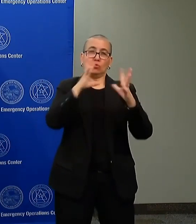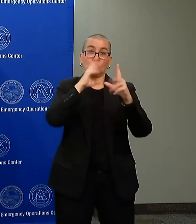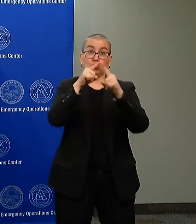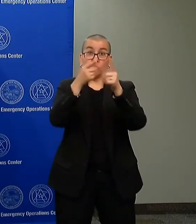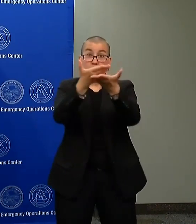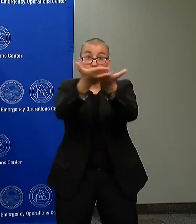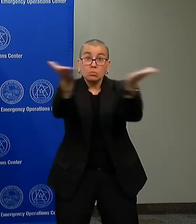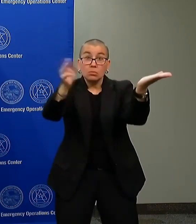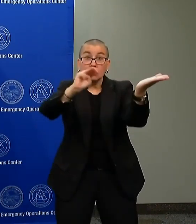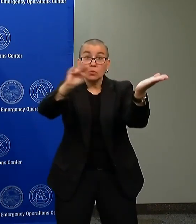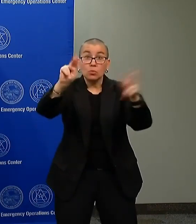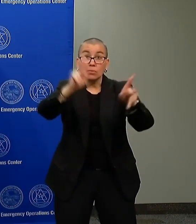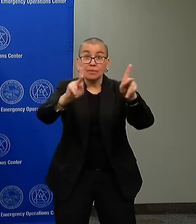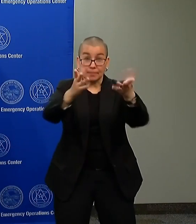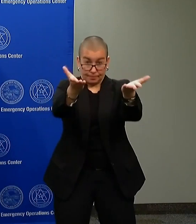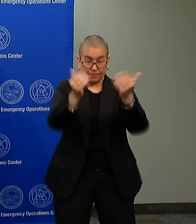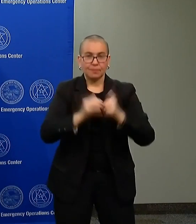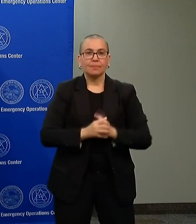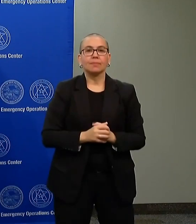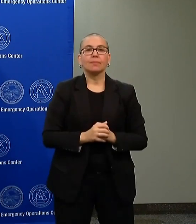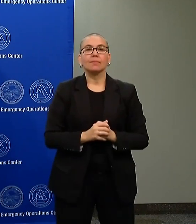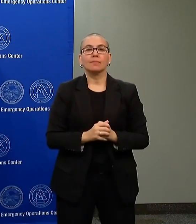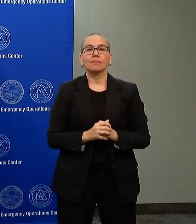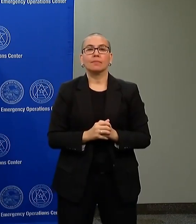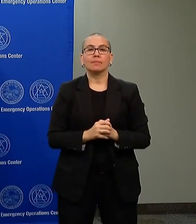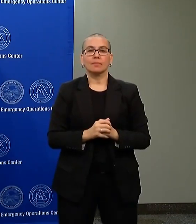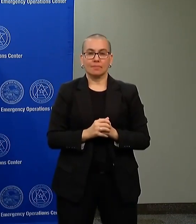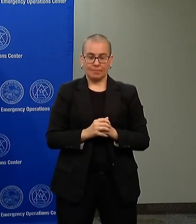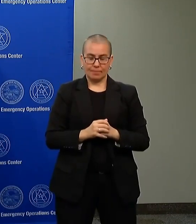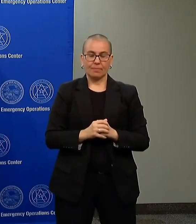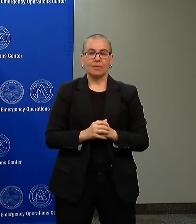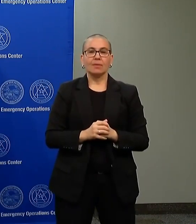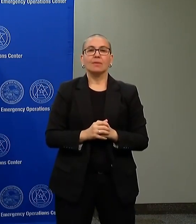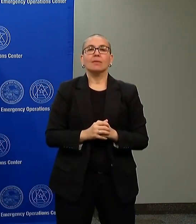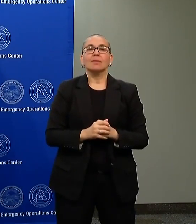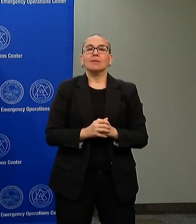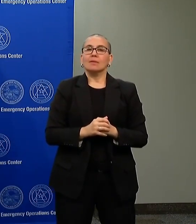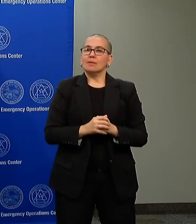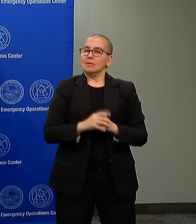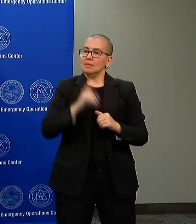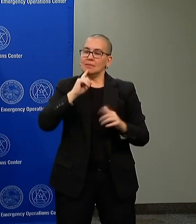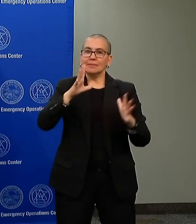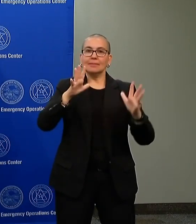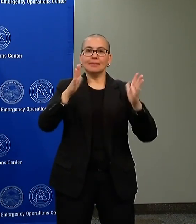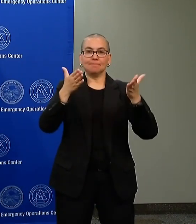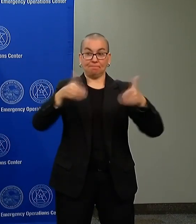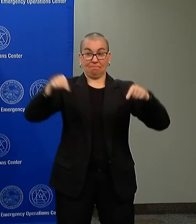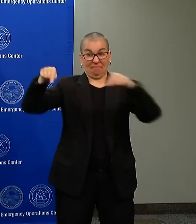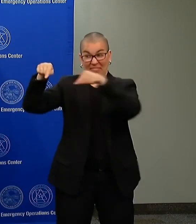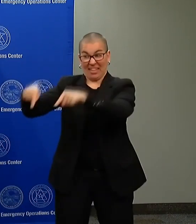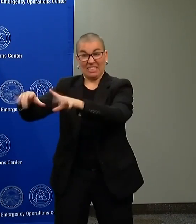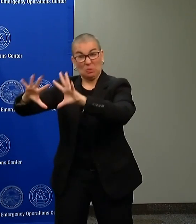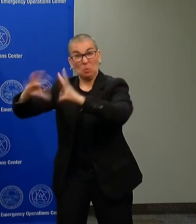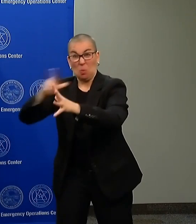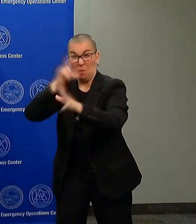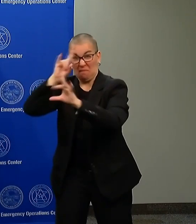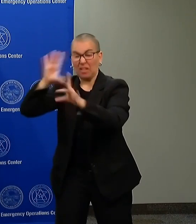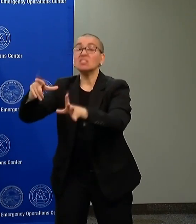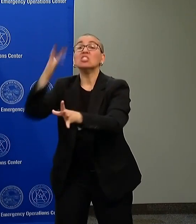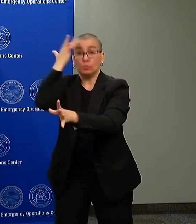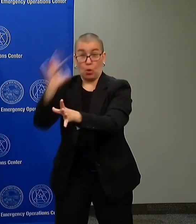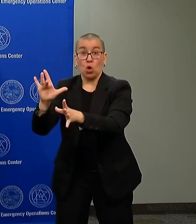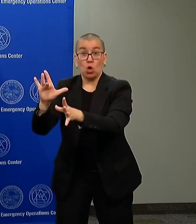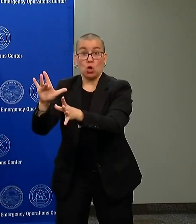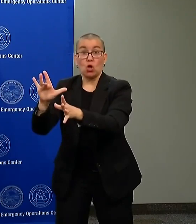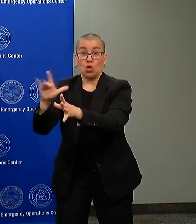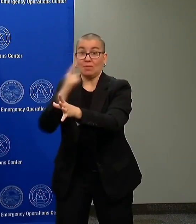Some of this is going to be the tactics that we use. These folks are very smart. I tell exactly and he tells you, they will adjust and they will